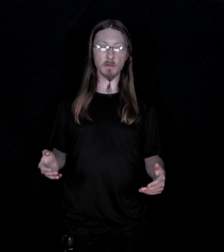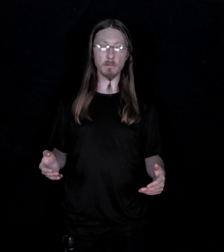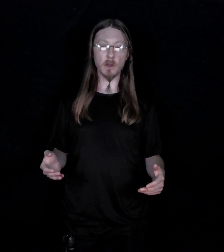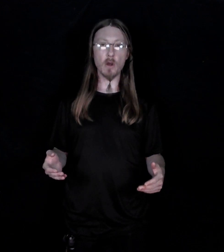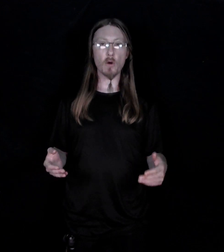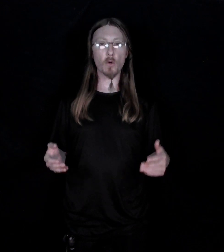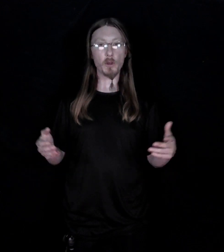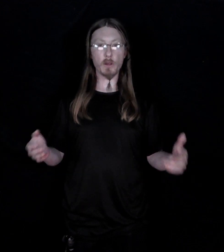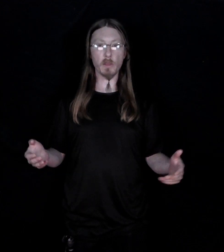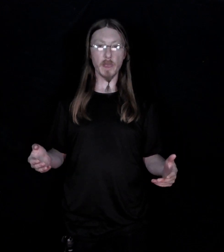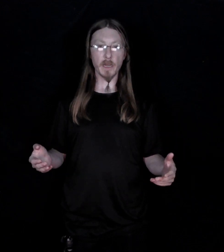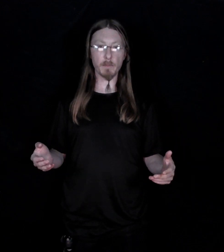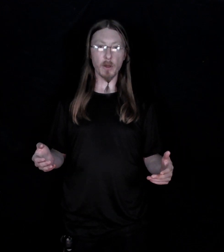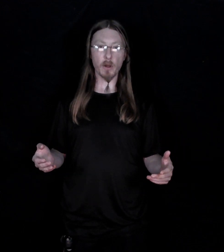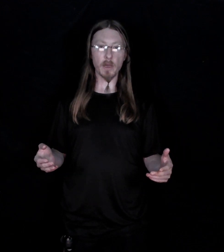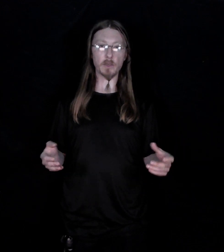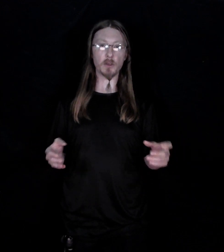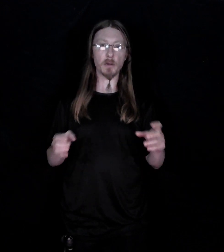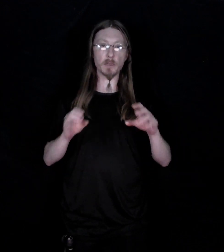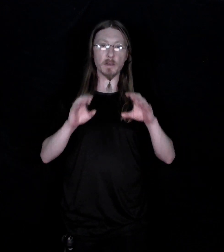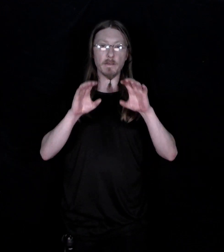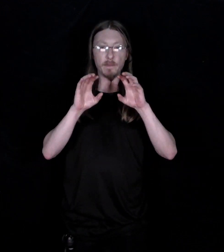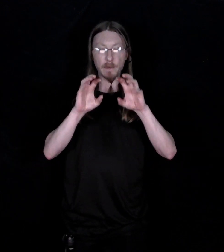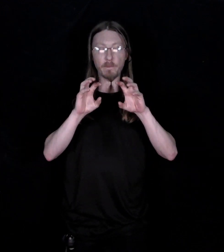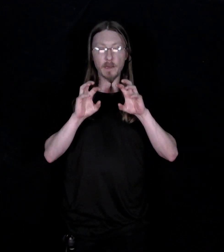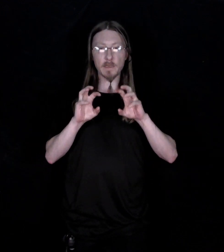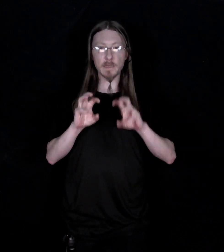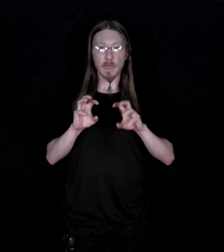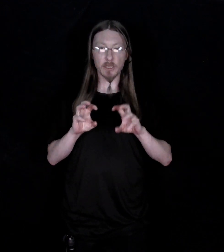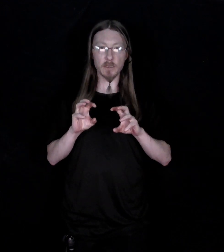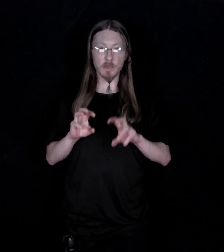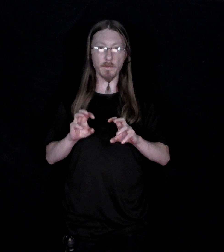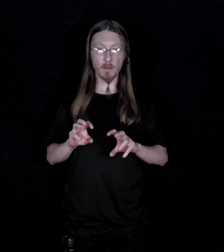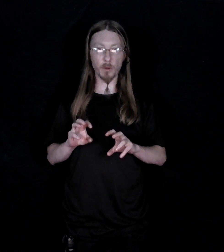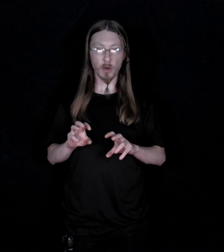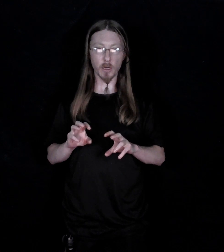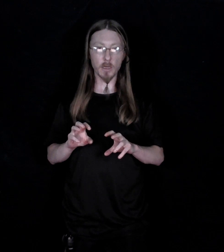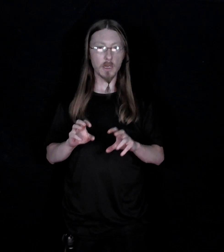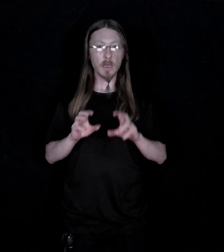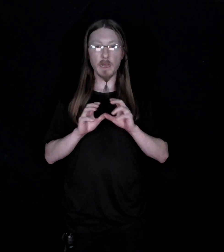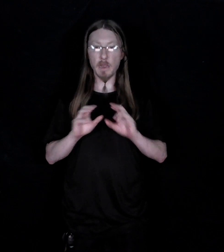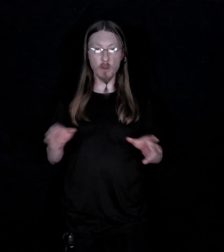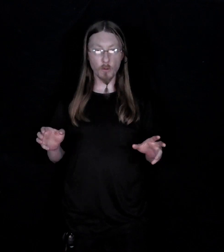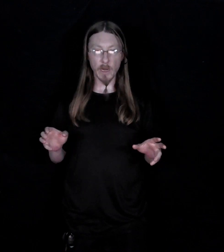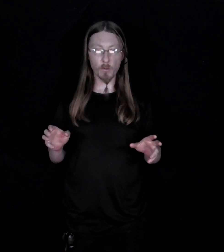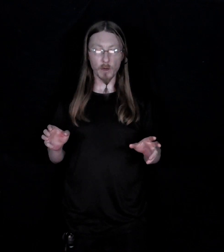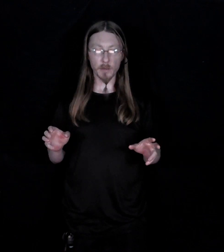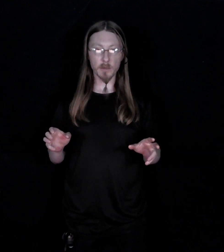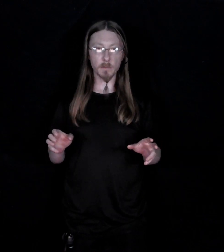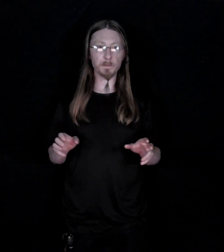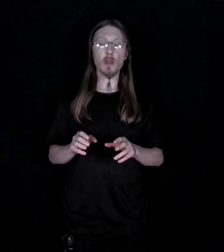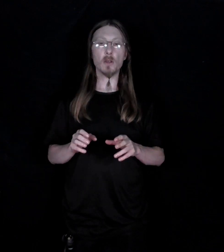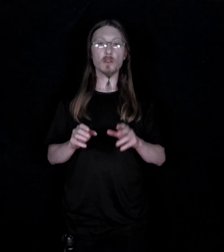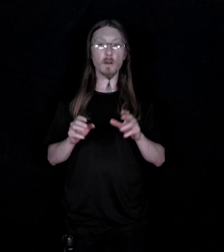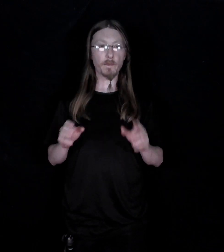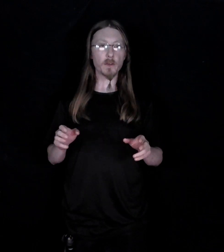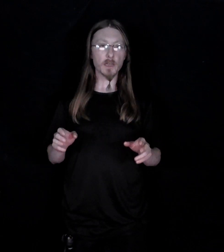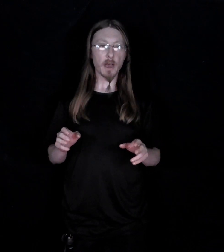or you can think about it in terms of different sections of the book. Either way works. So first off